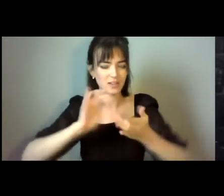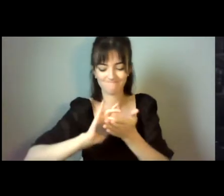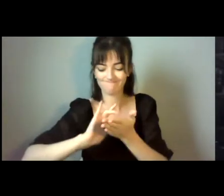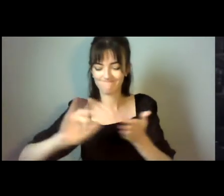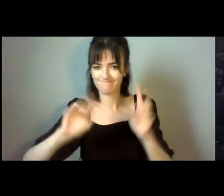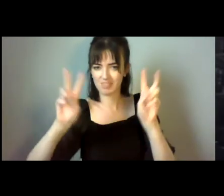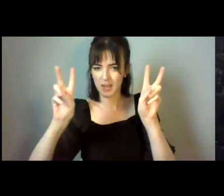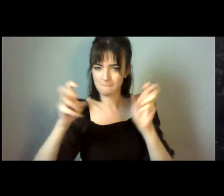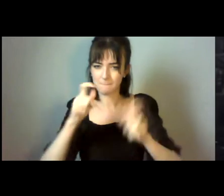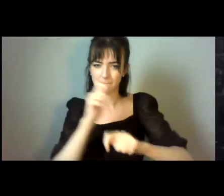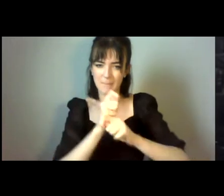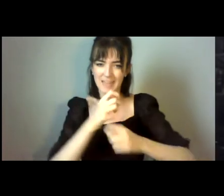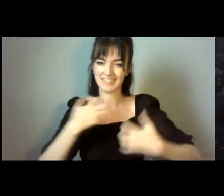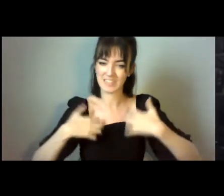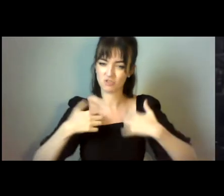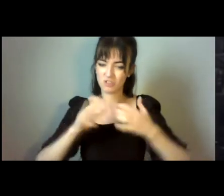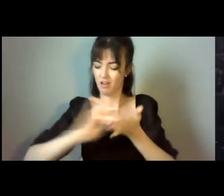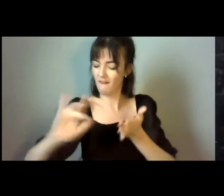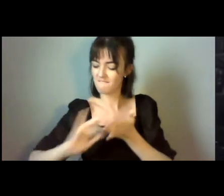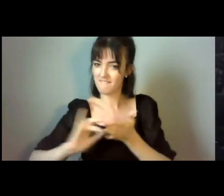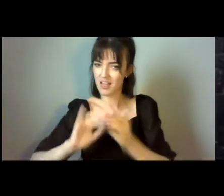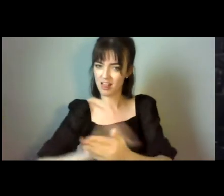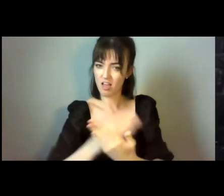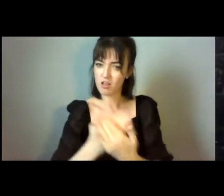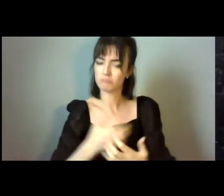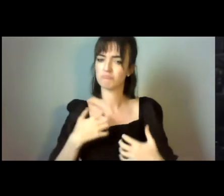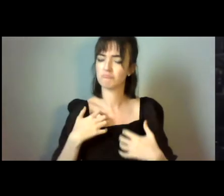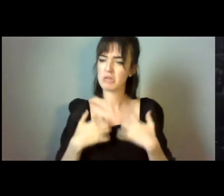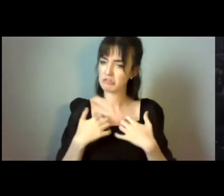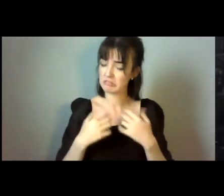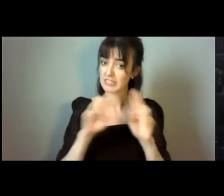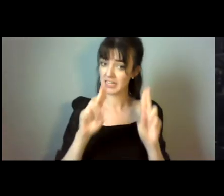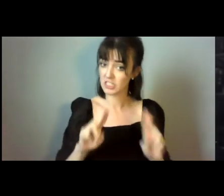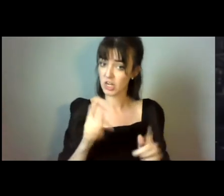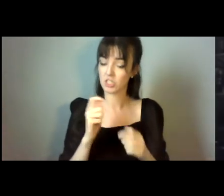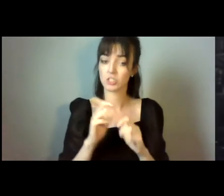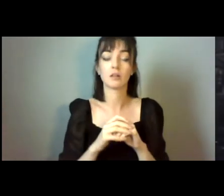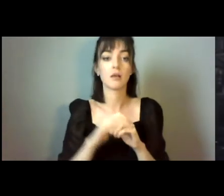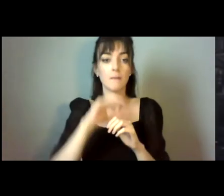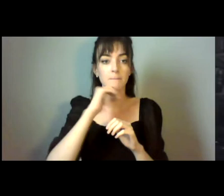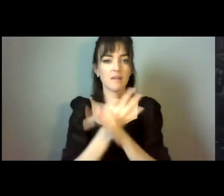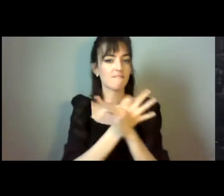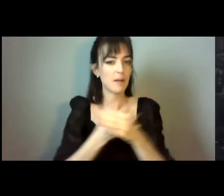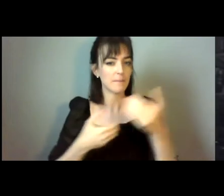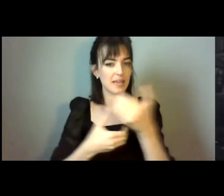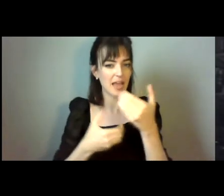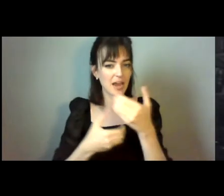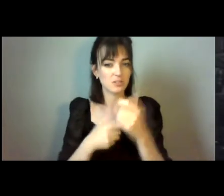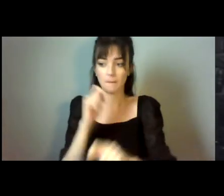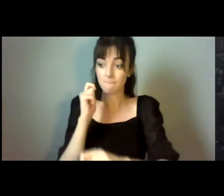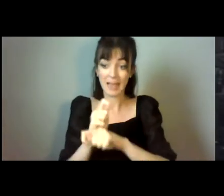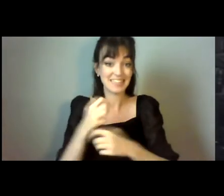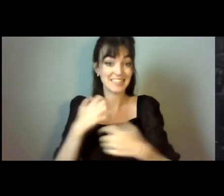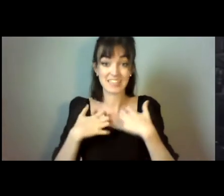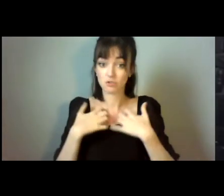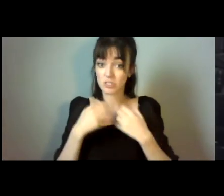unusual in international terms. For family carers, best interest and maximizing autonomy are entirely aligned. They don't see